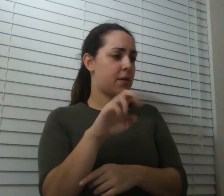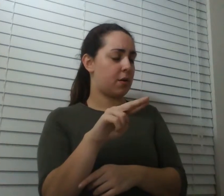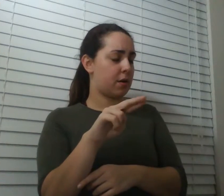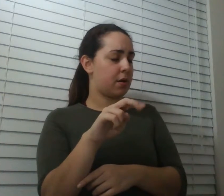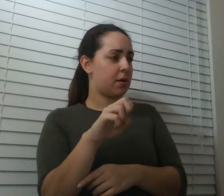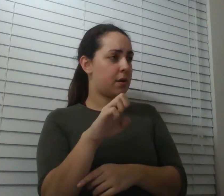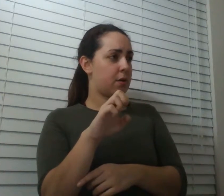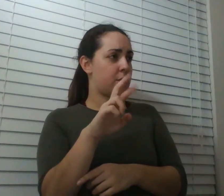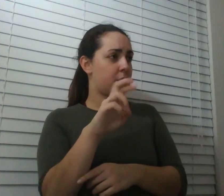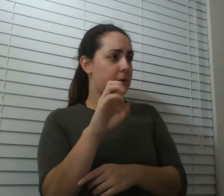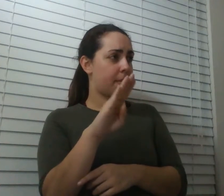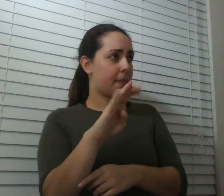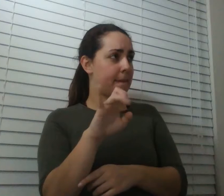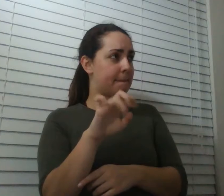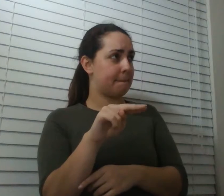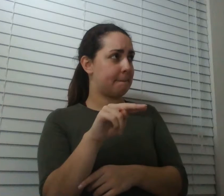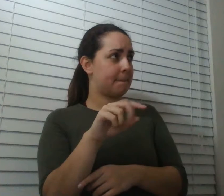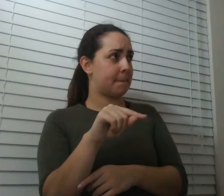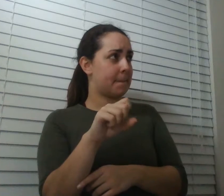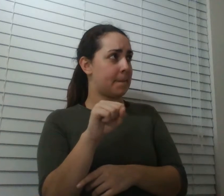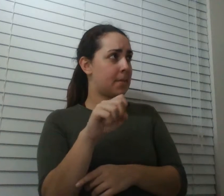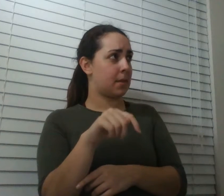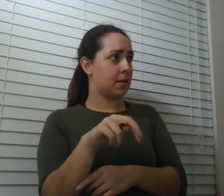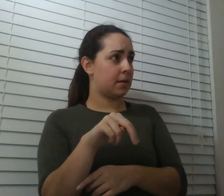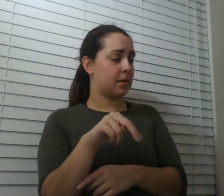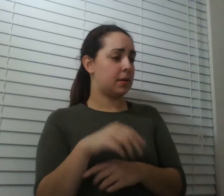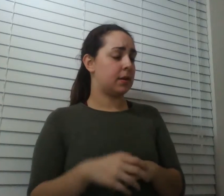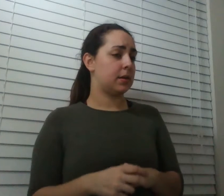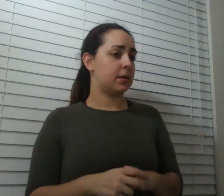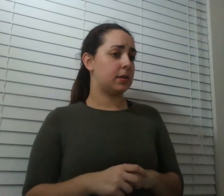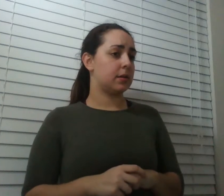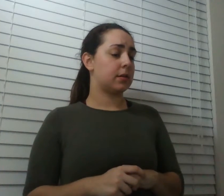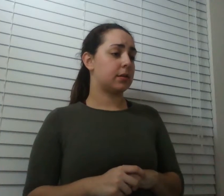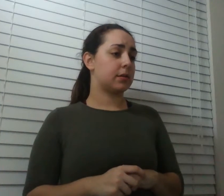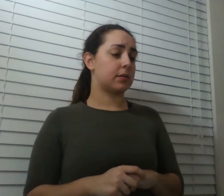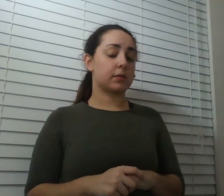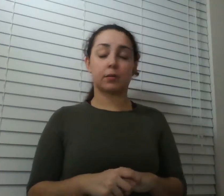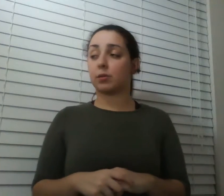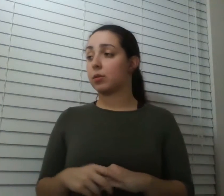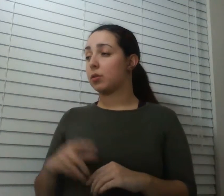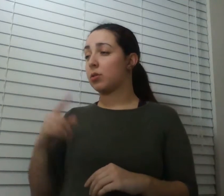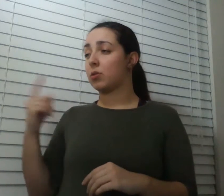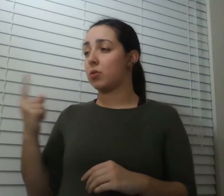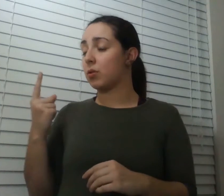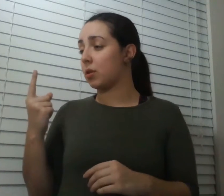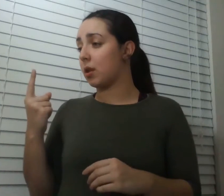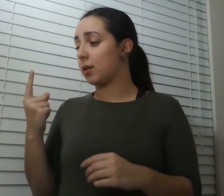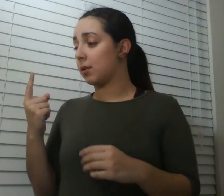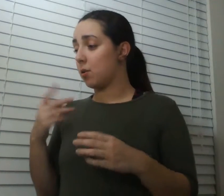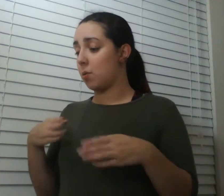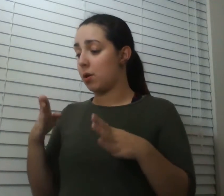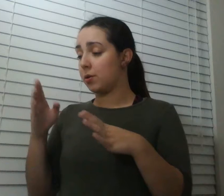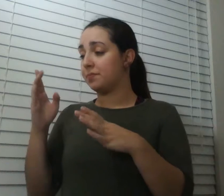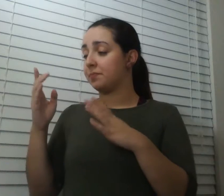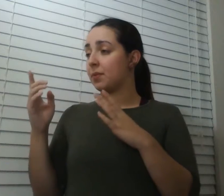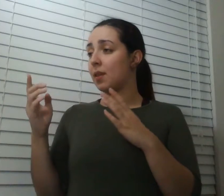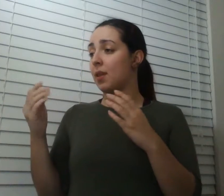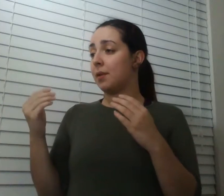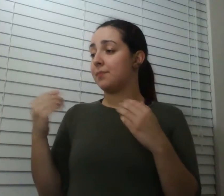went in my brain and this is the only way you're going to get these kinds of moments which are both surprising and obvious at the very same time